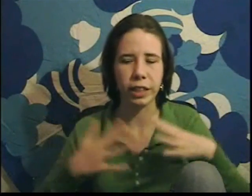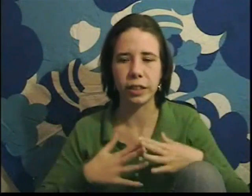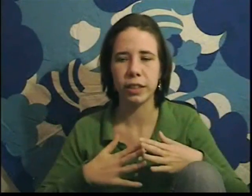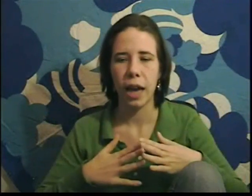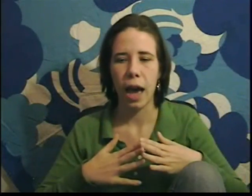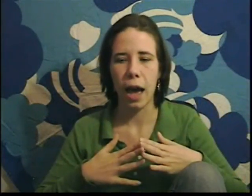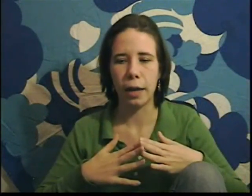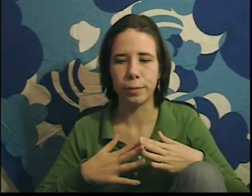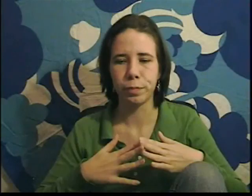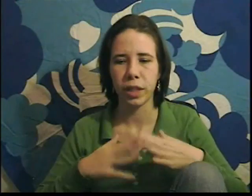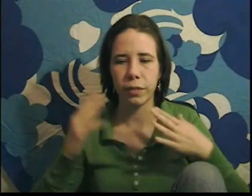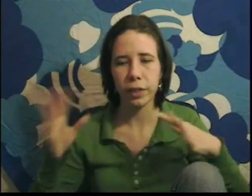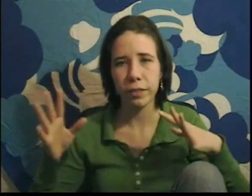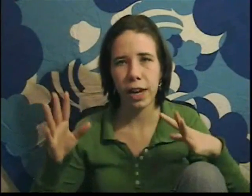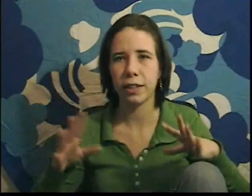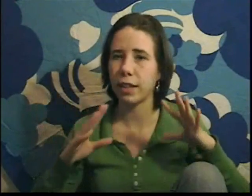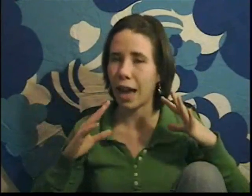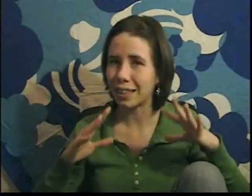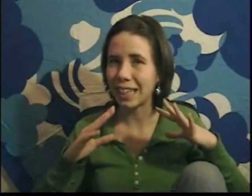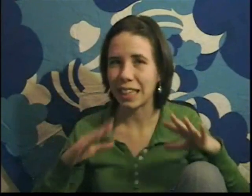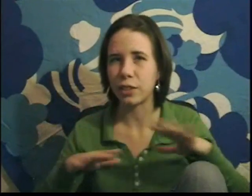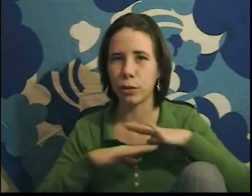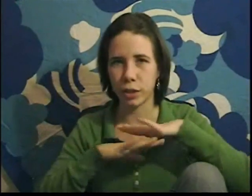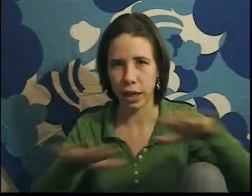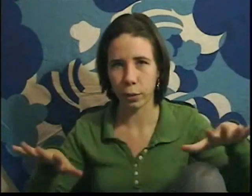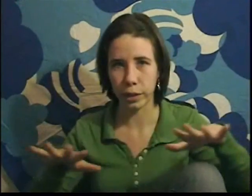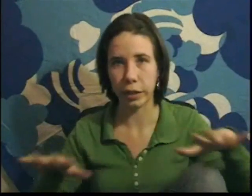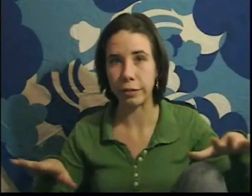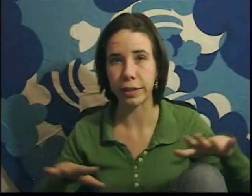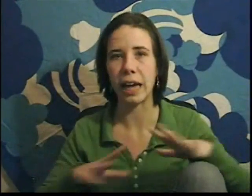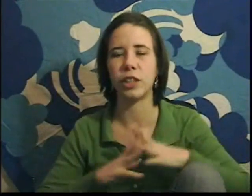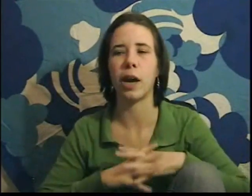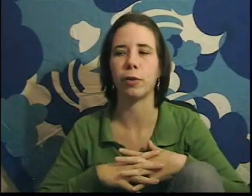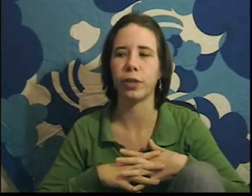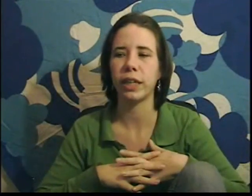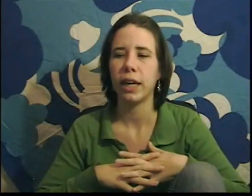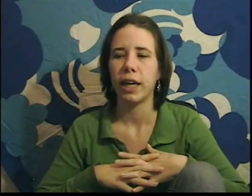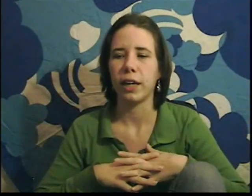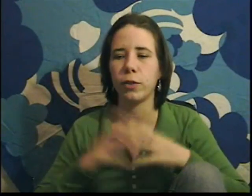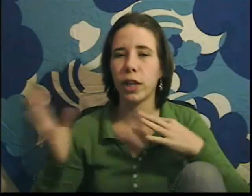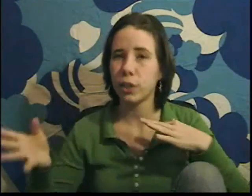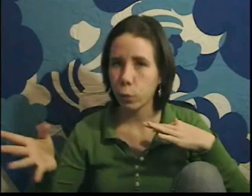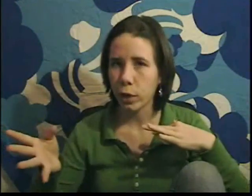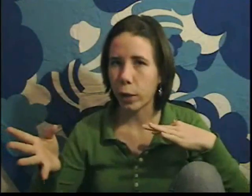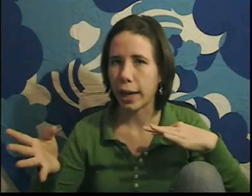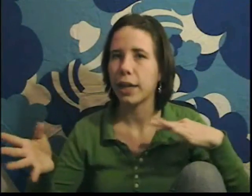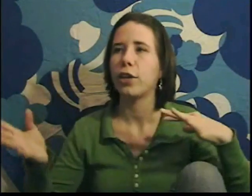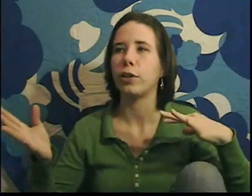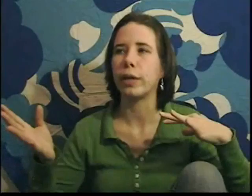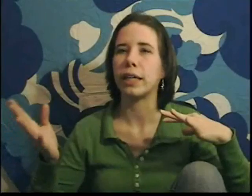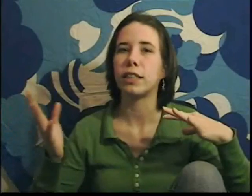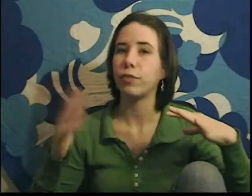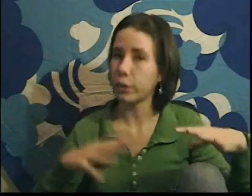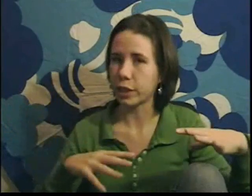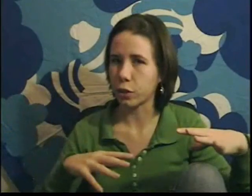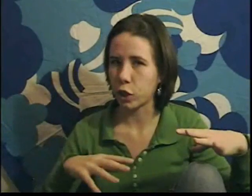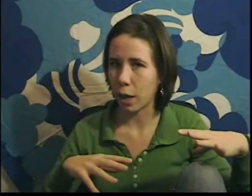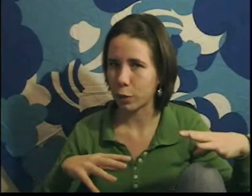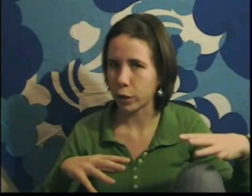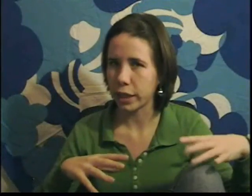the years. If you leave it as it is, you just get ordinary flat geometry. If you change it one way, you get spherical geometry.